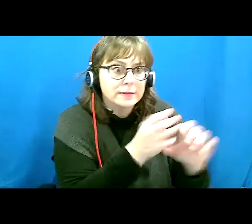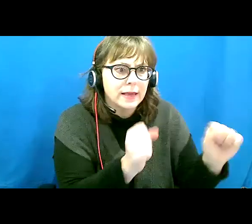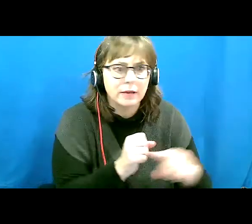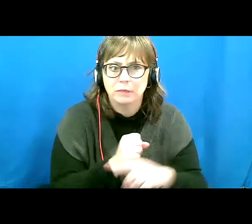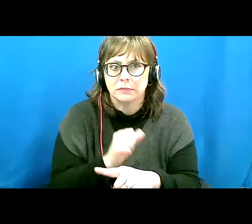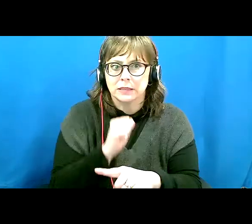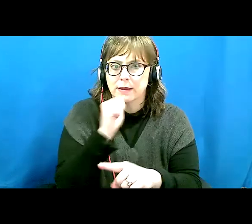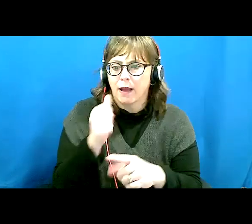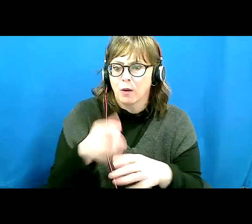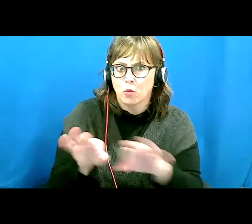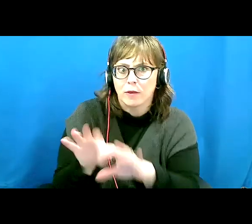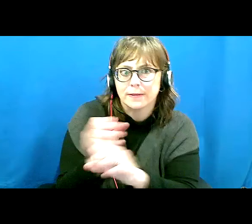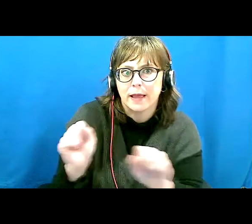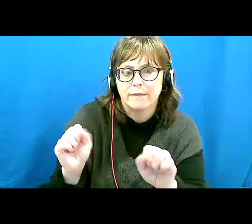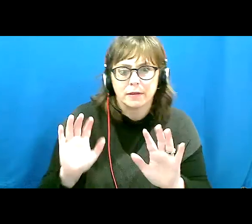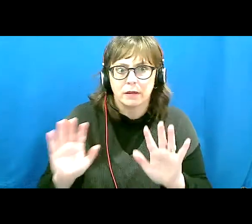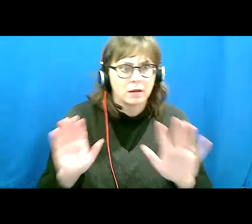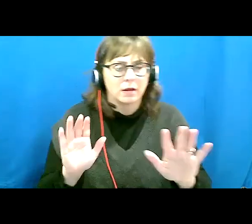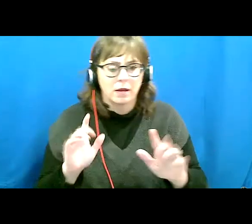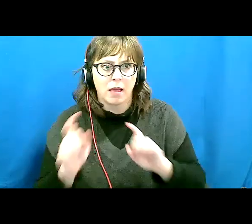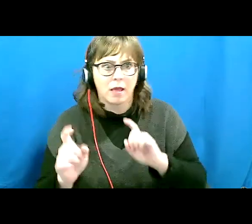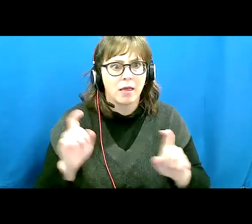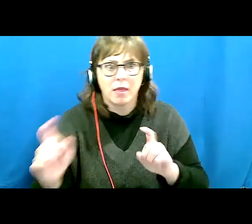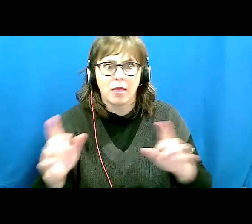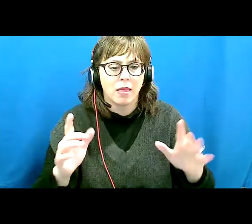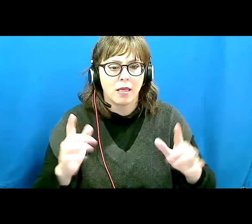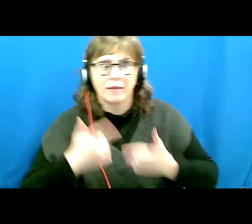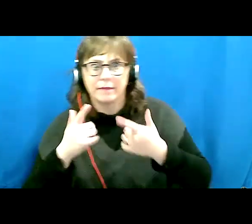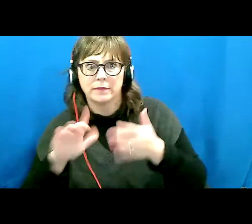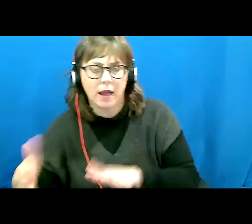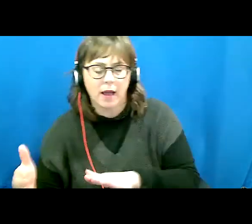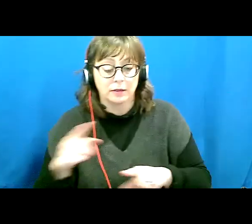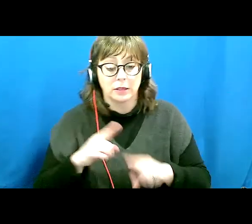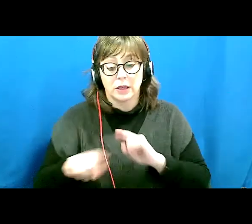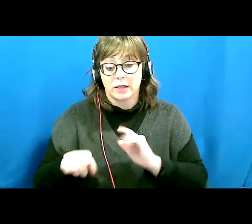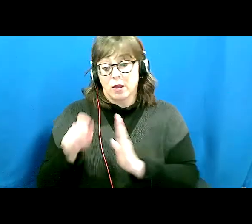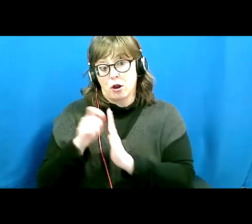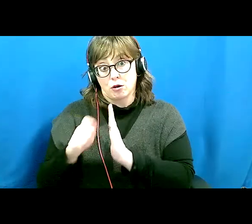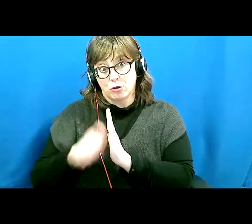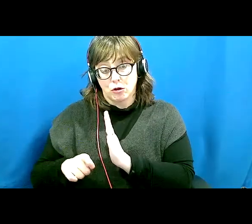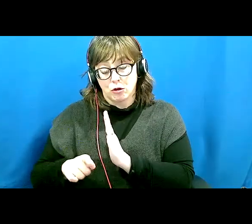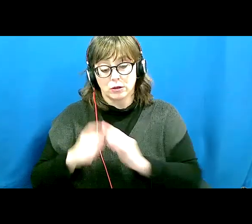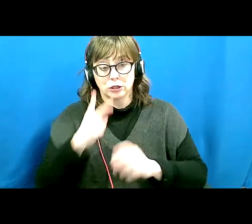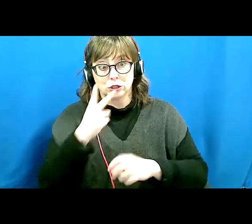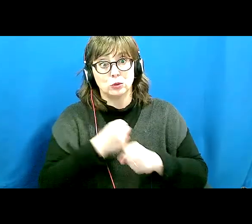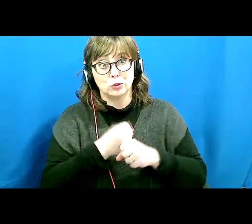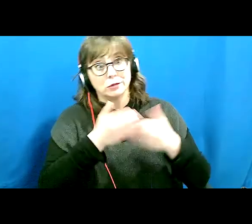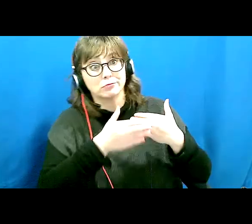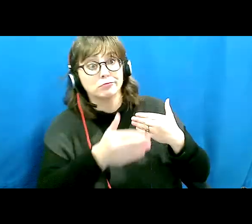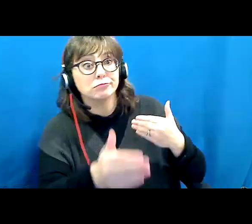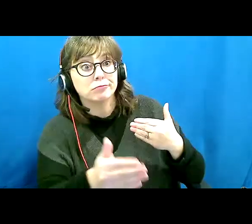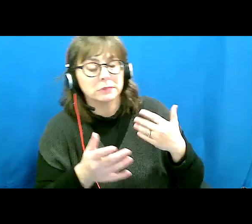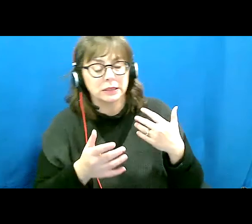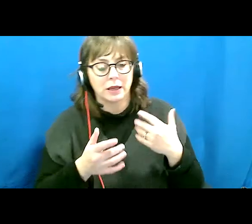In the two years since this article was written, I have often wondered how we were progressing.